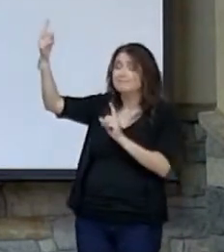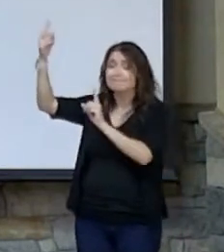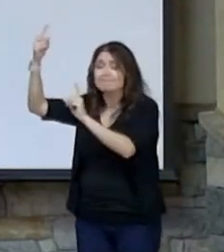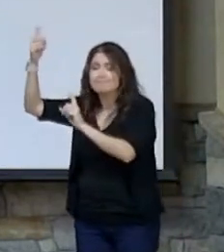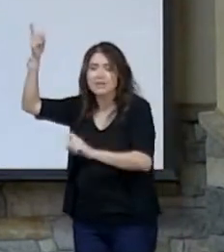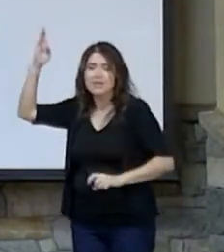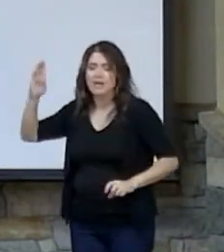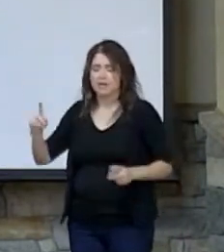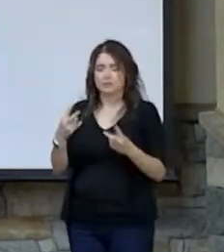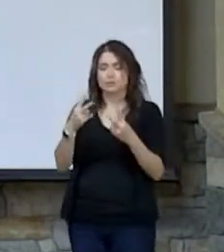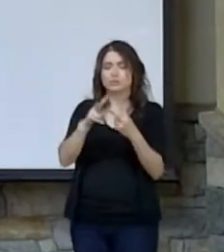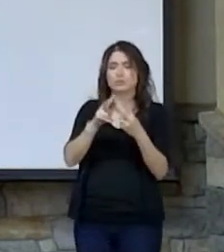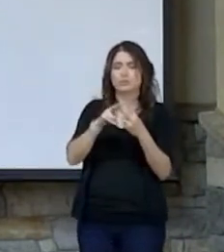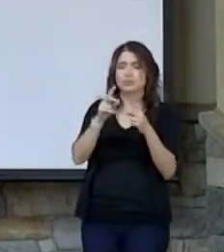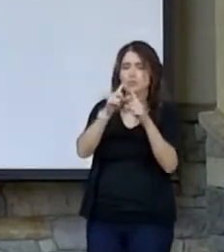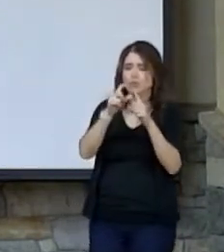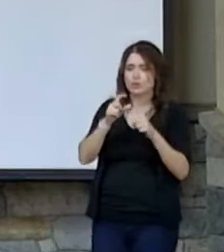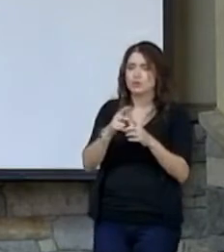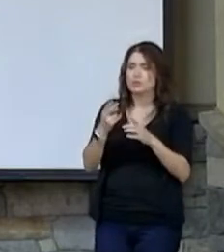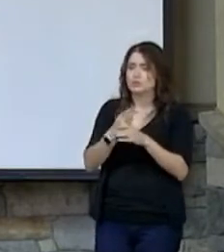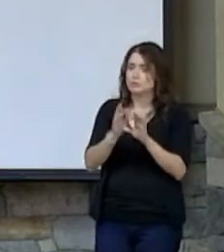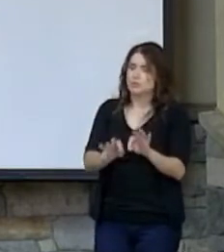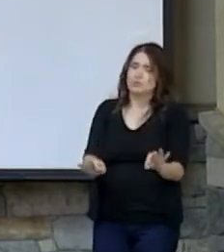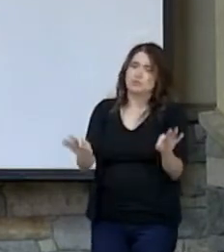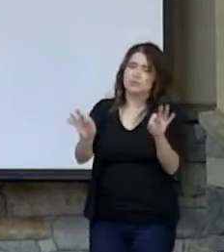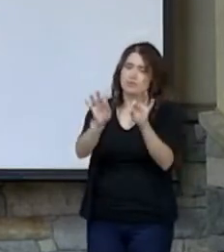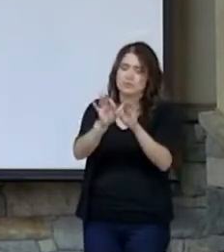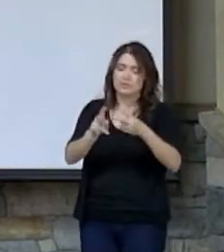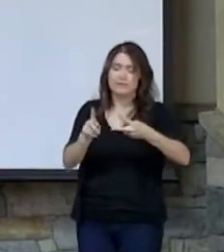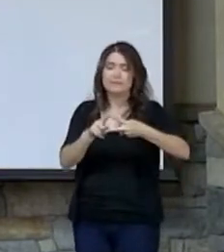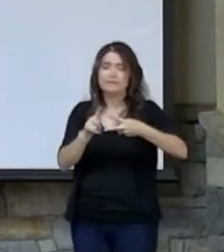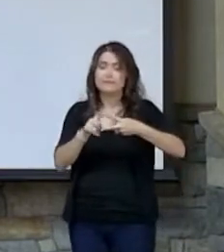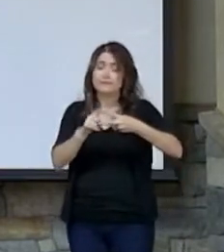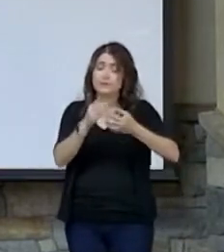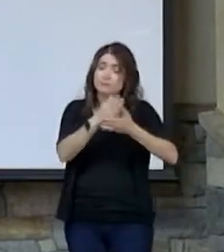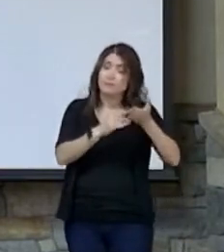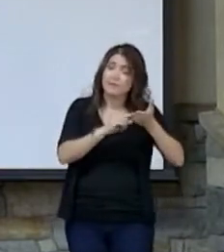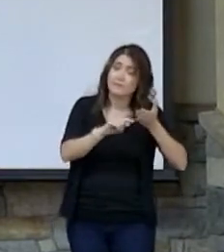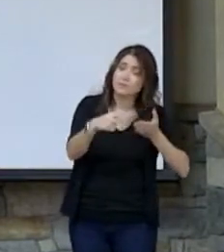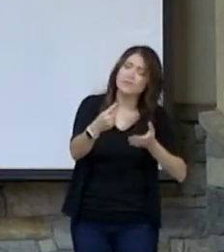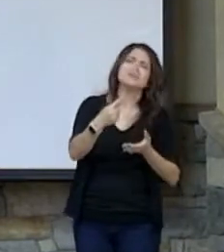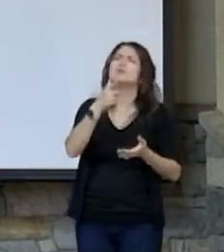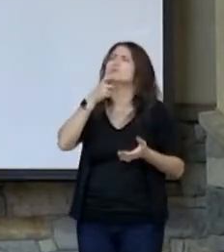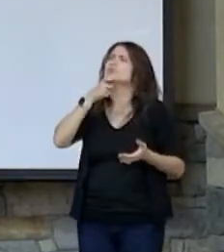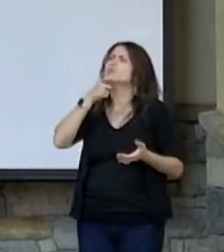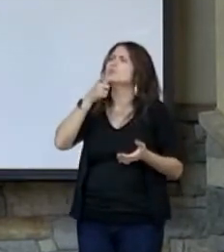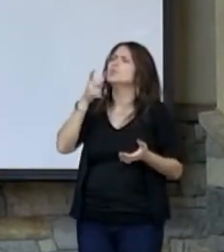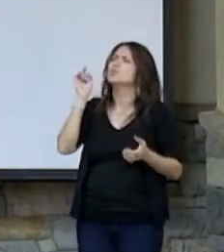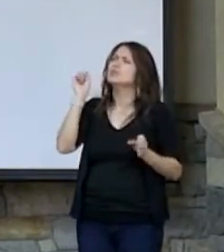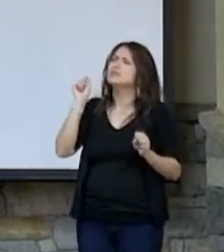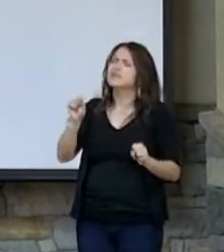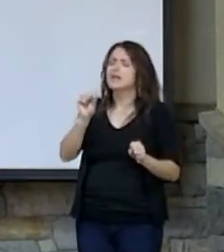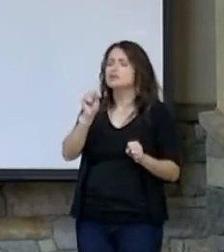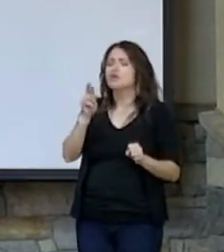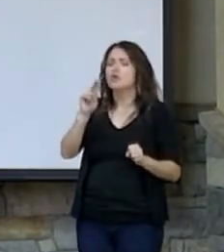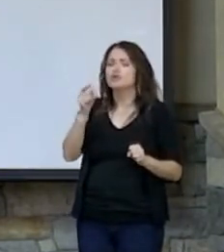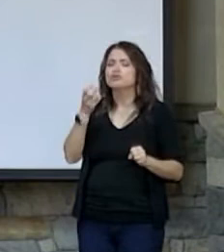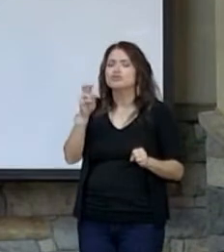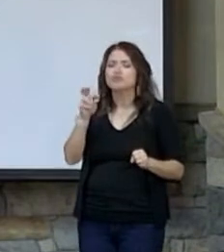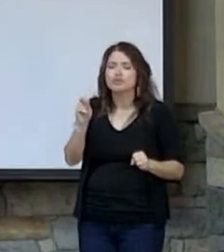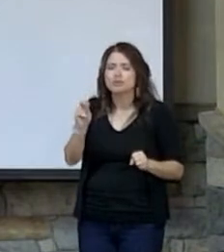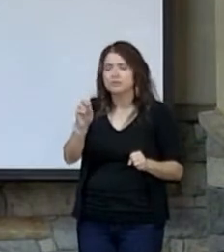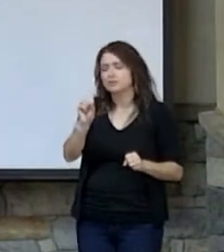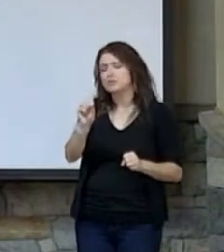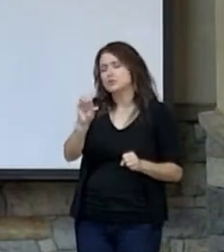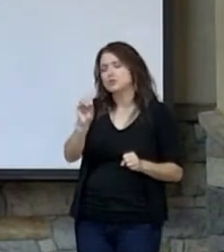words that are used here that I think are important. The first part of verse 1 says, who shall sojourn in your tent?